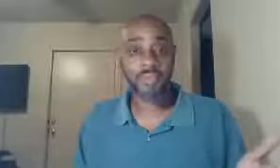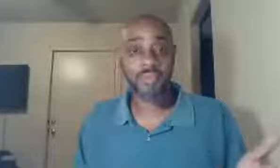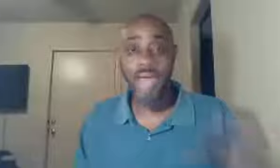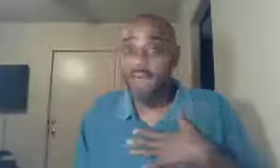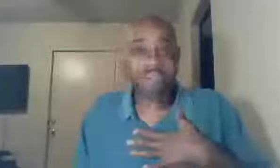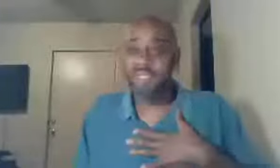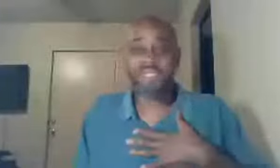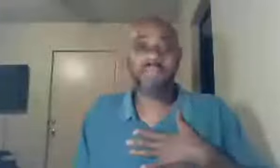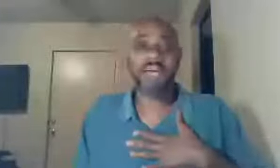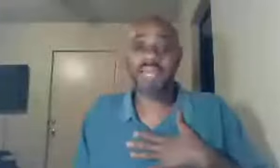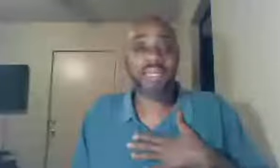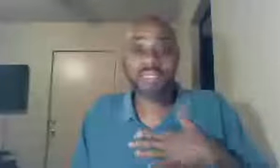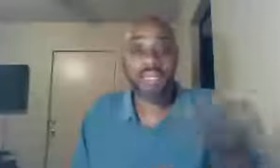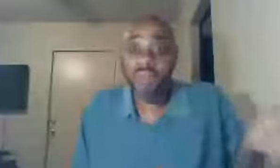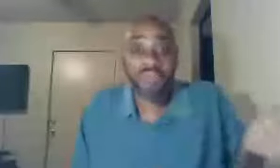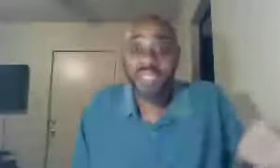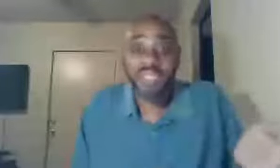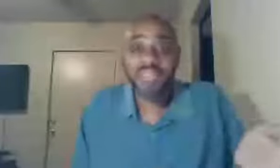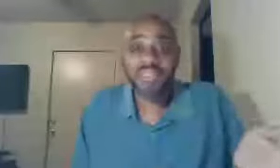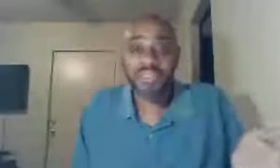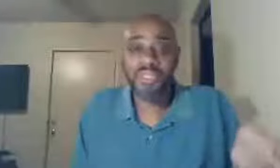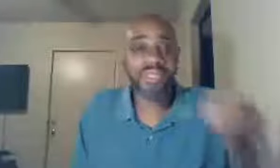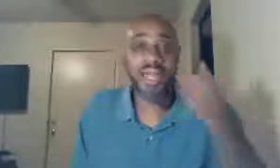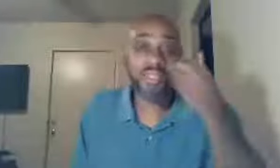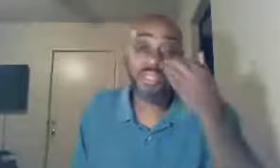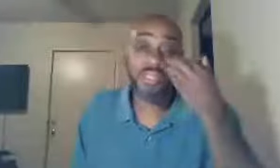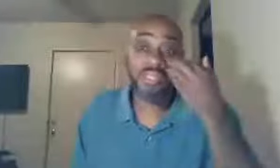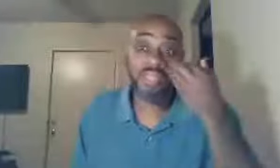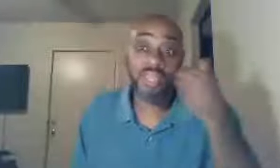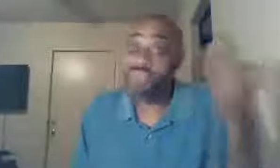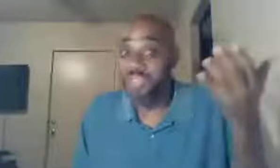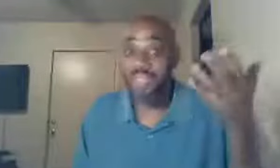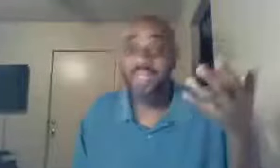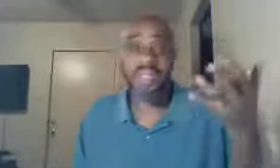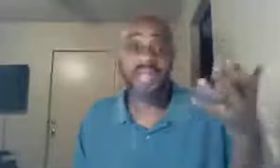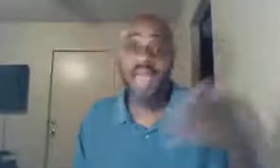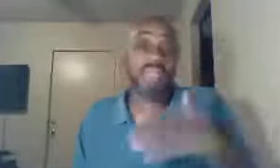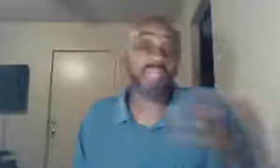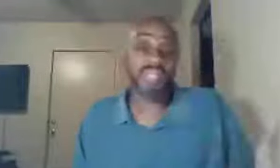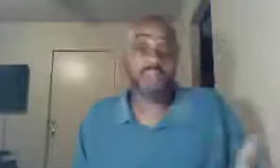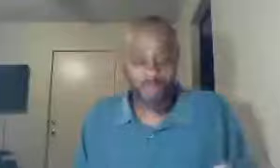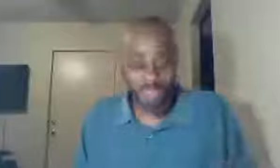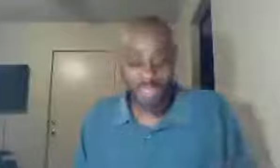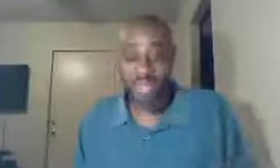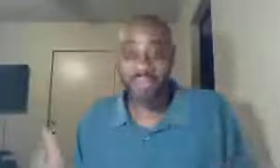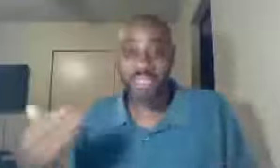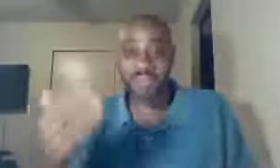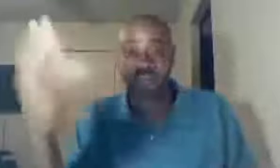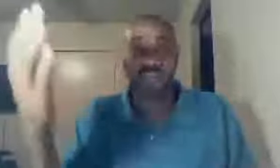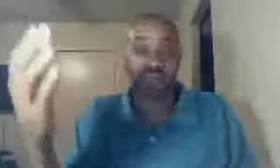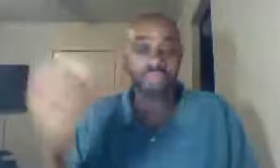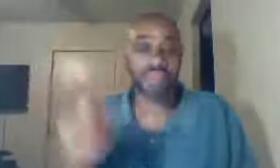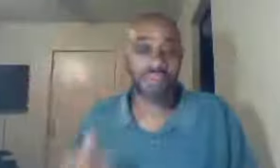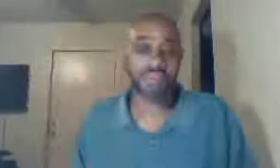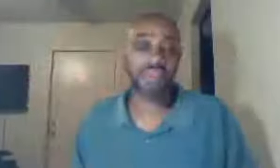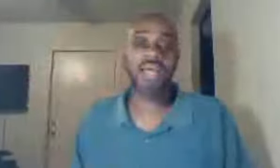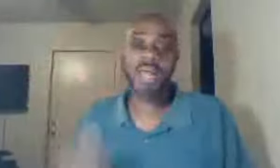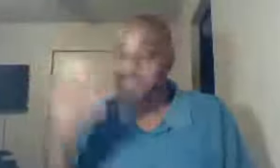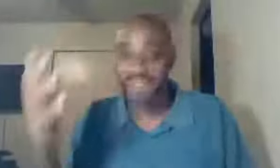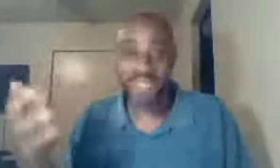I don't have nothing to say about that, other than it was funny, it's just interesting, I had intended on visiting, I used to live literally, up the street from them, I never did